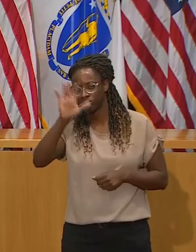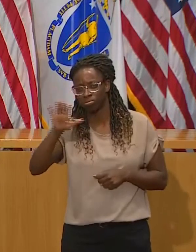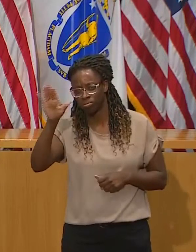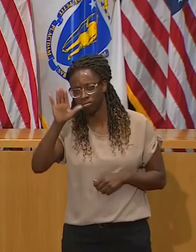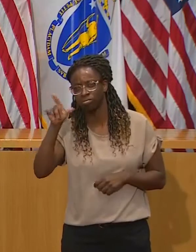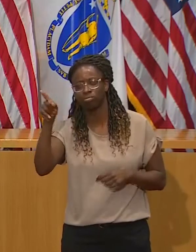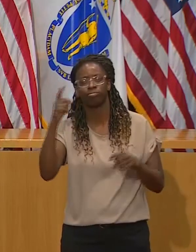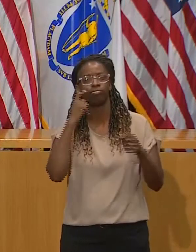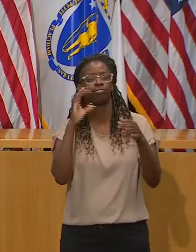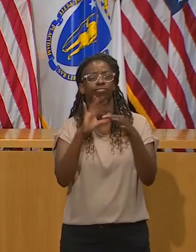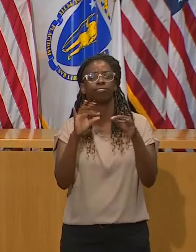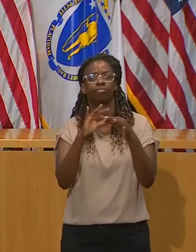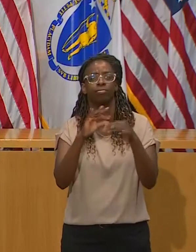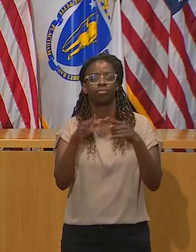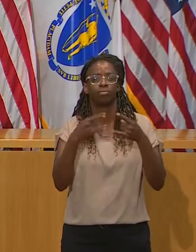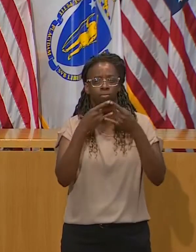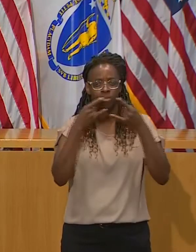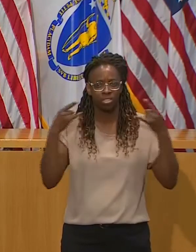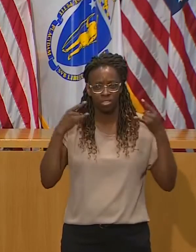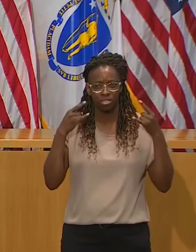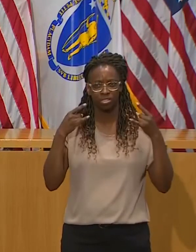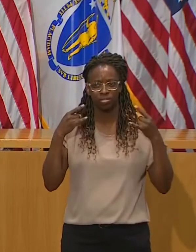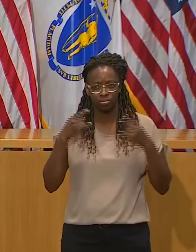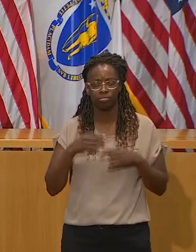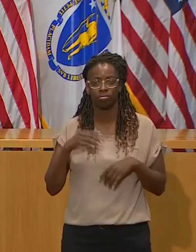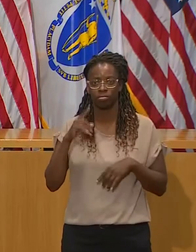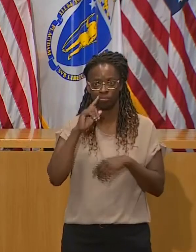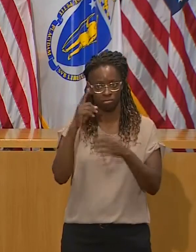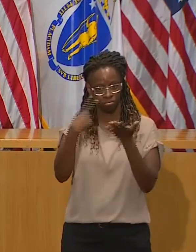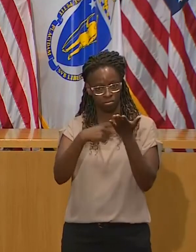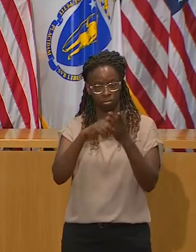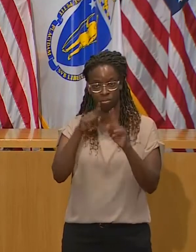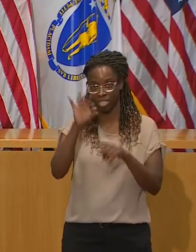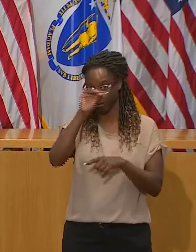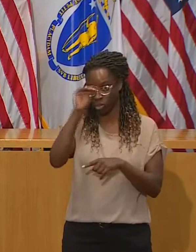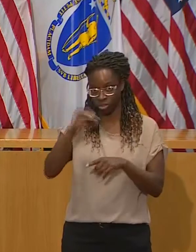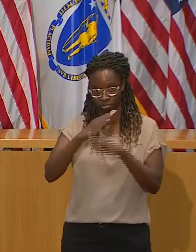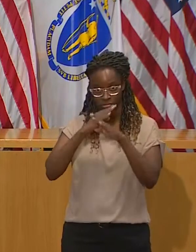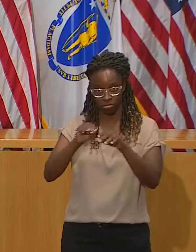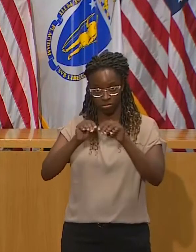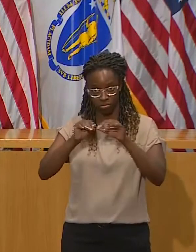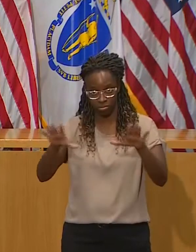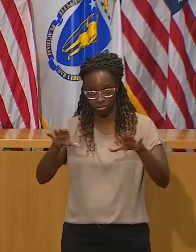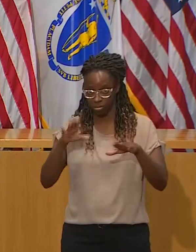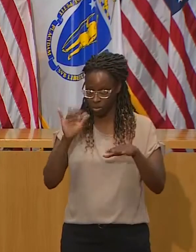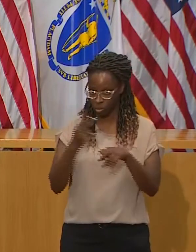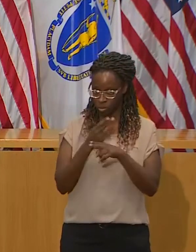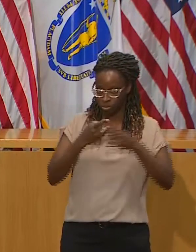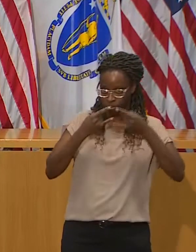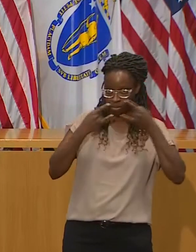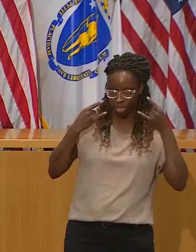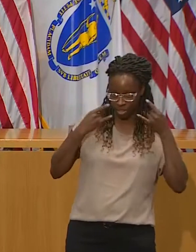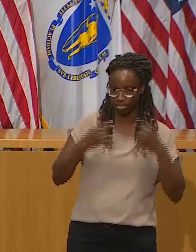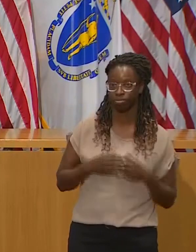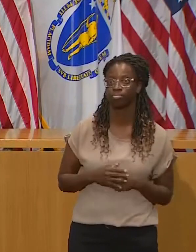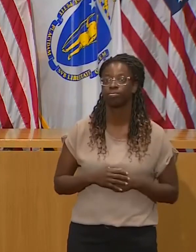90%. The other thing he said, which was a really important point, was it also dramatically reduces whatever